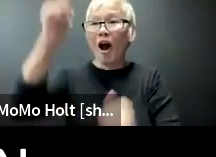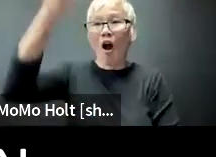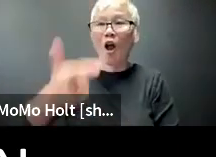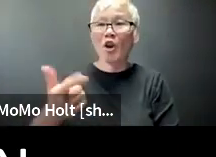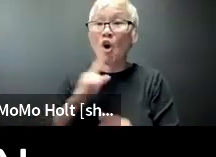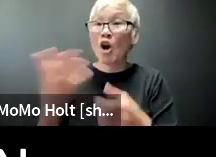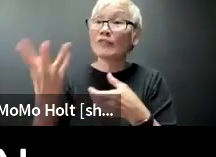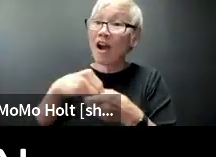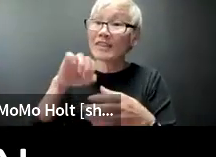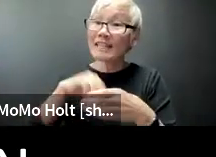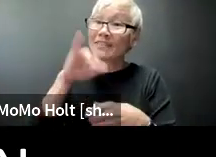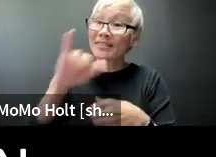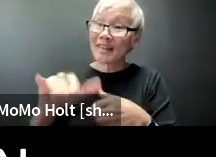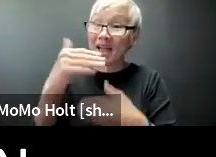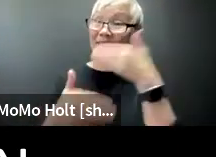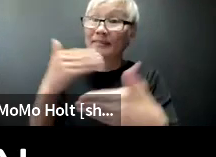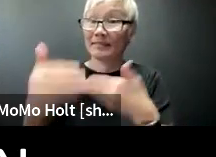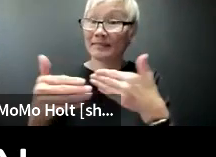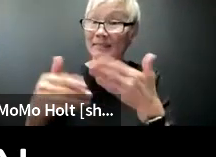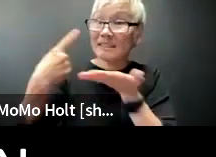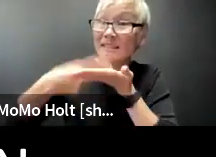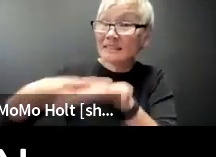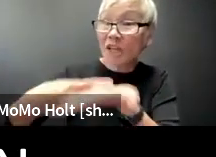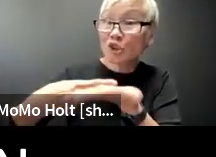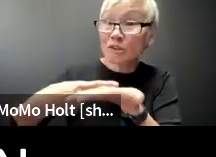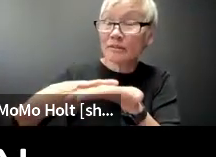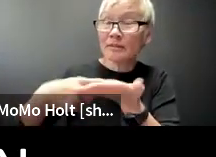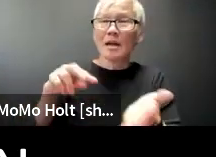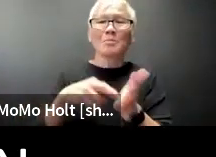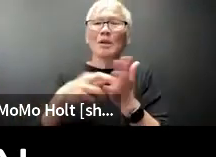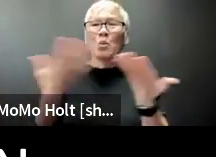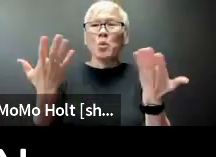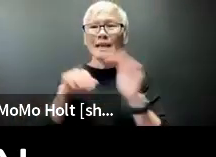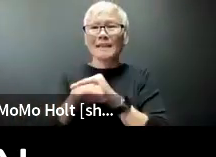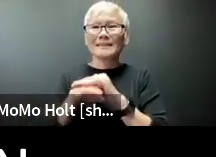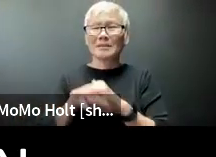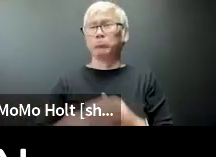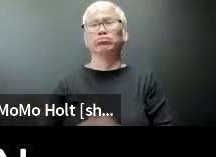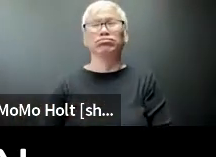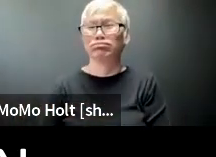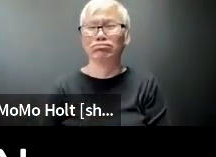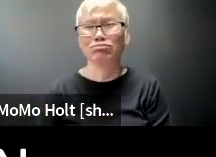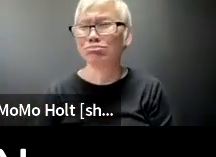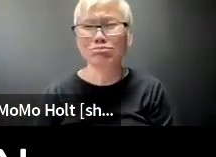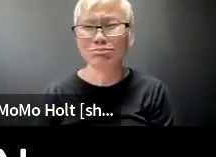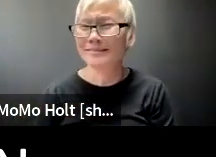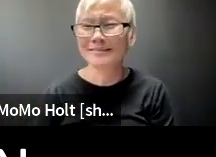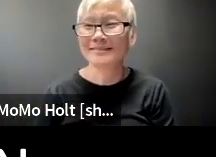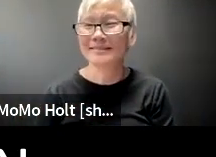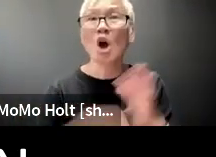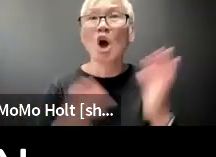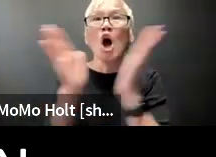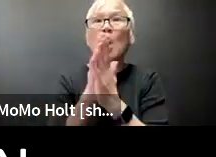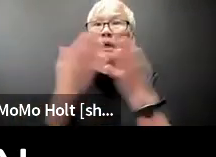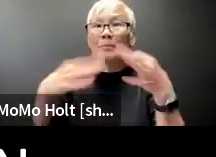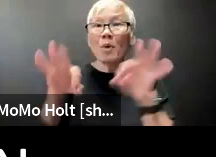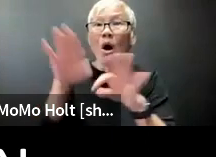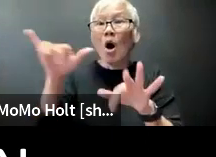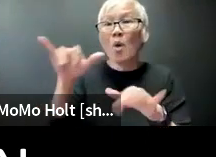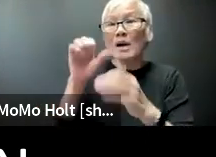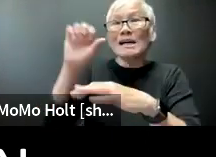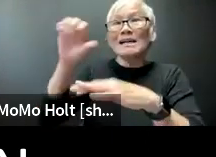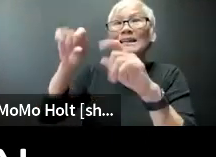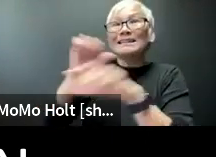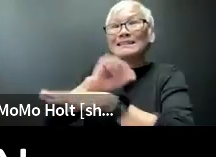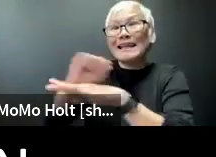typically they'll reach out to part of the people who should be involved but not all but when we're talking about access